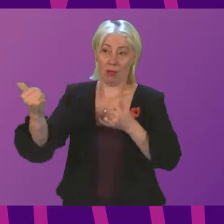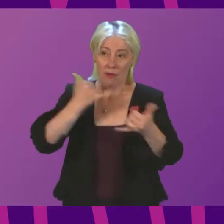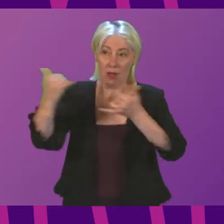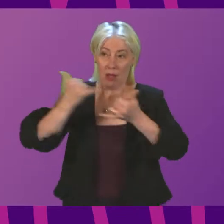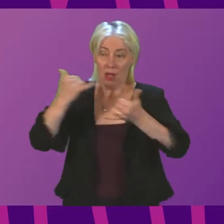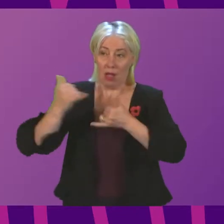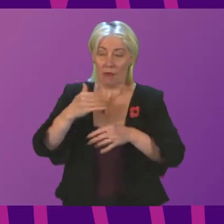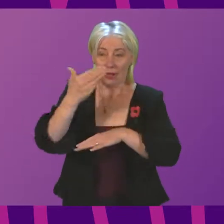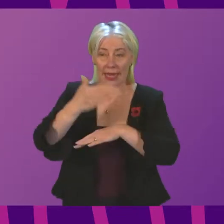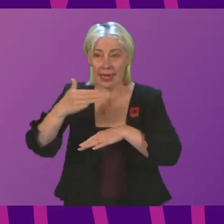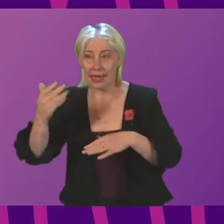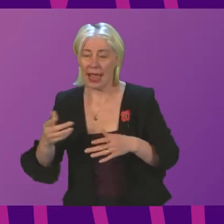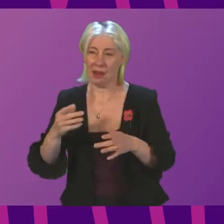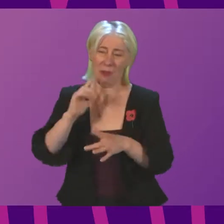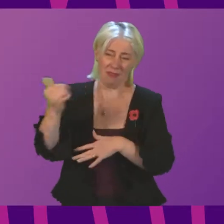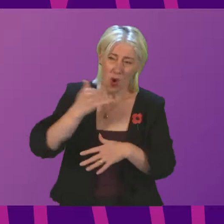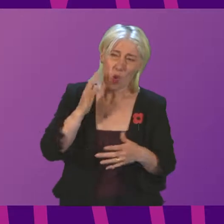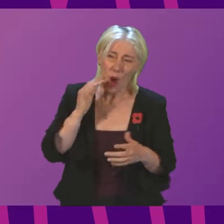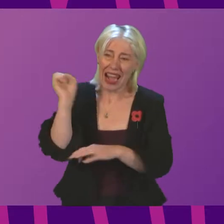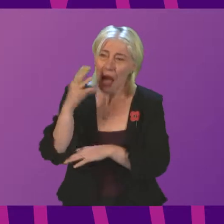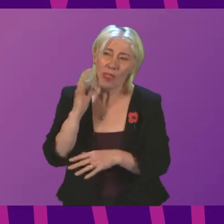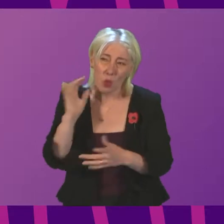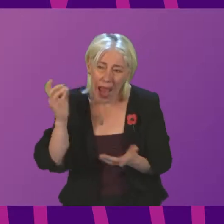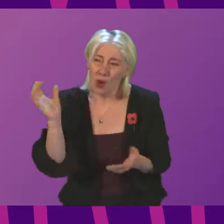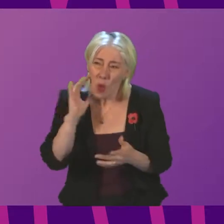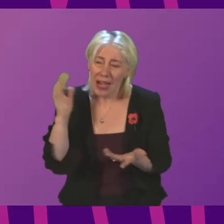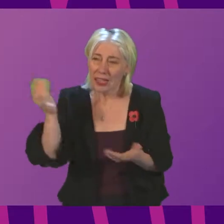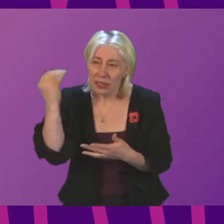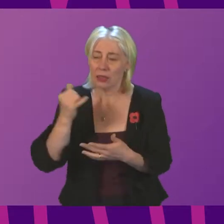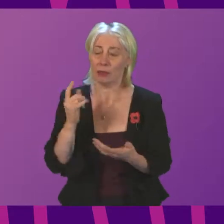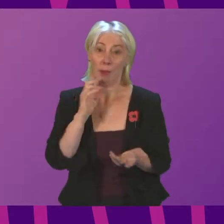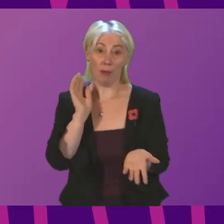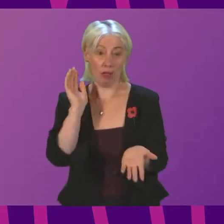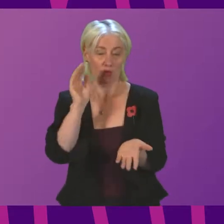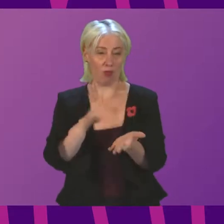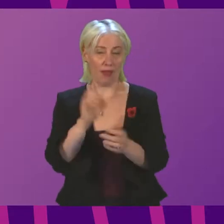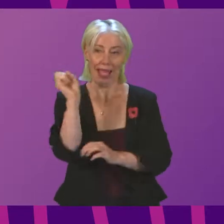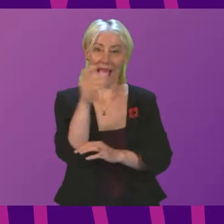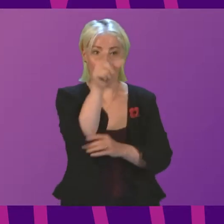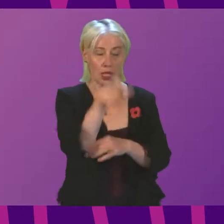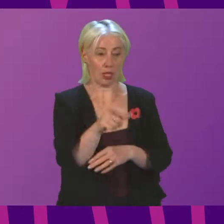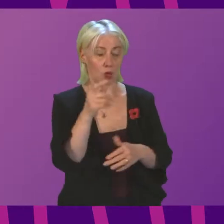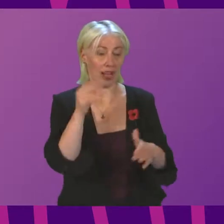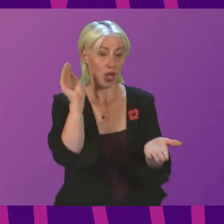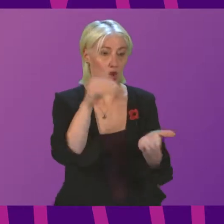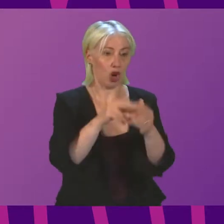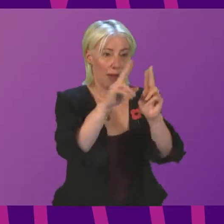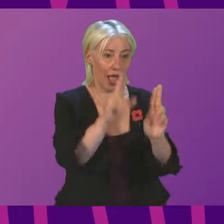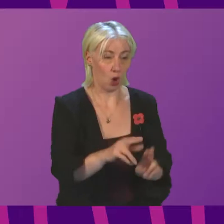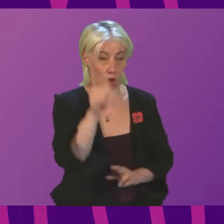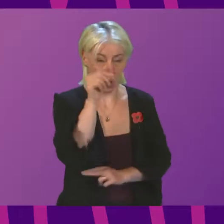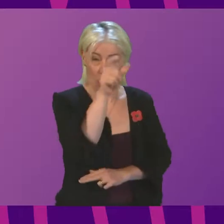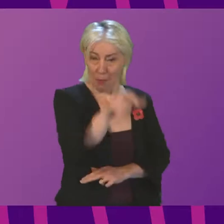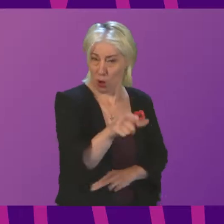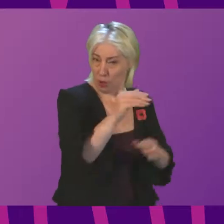asking again and again when the ambulance will come. Paramedics who are attending doors knowing that behind that door is somebody who's been waiting in